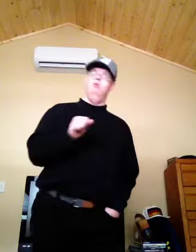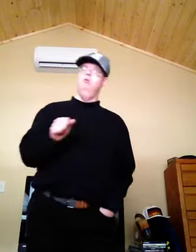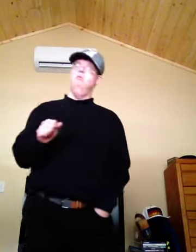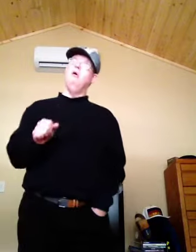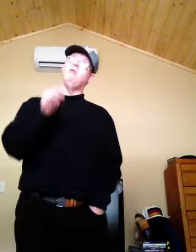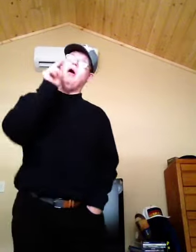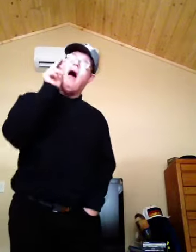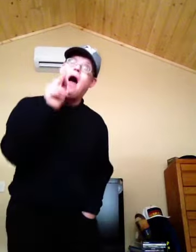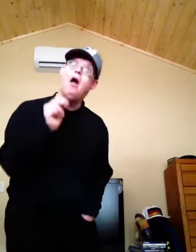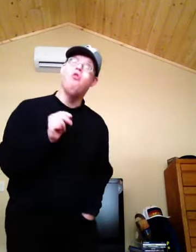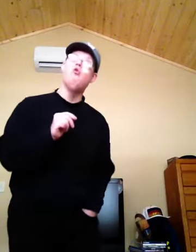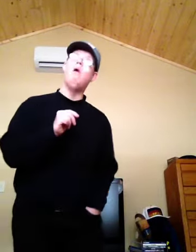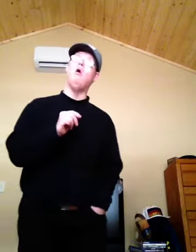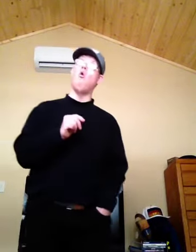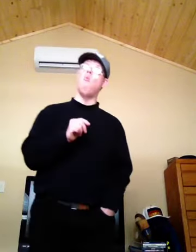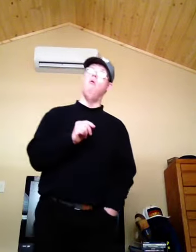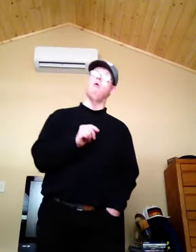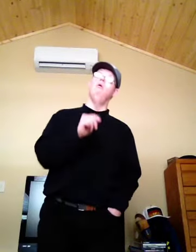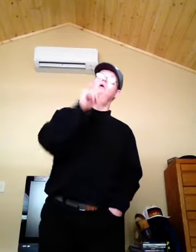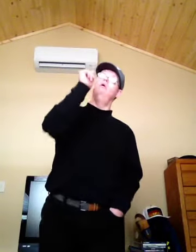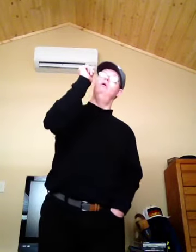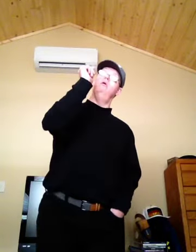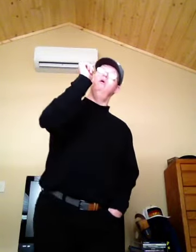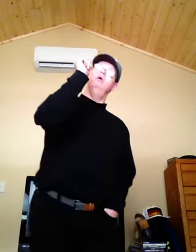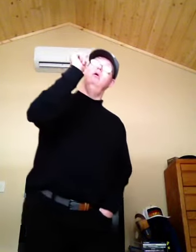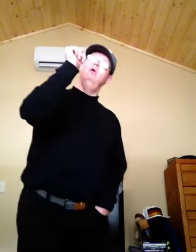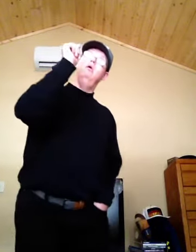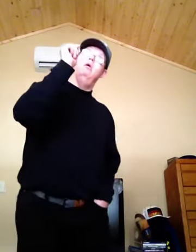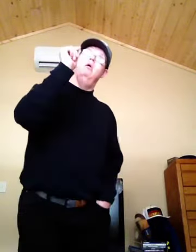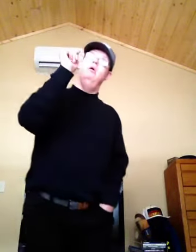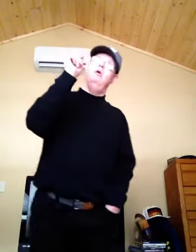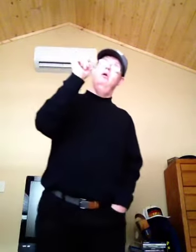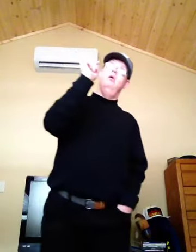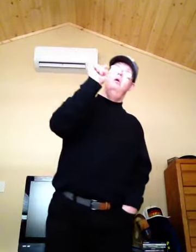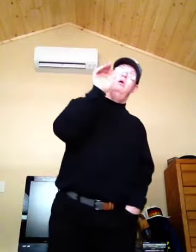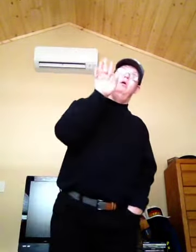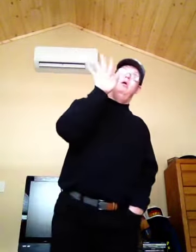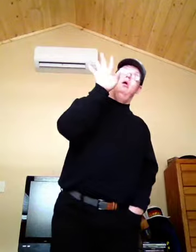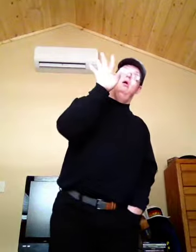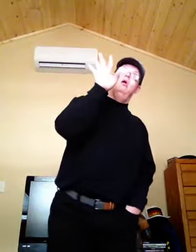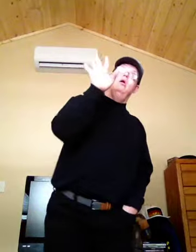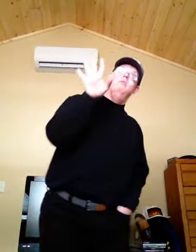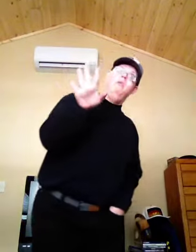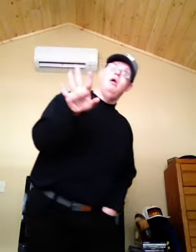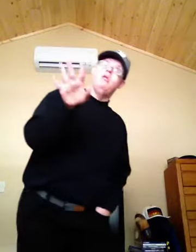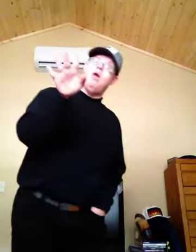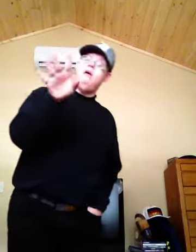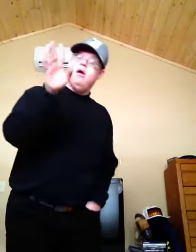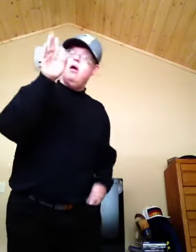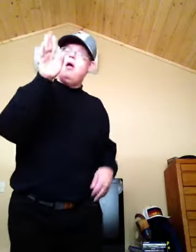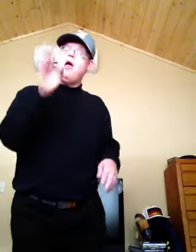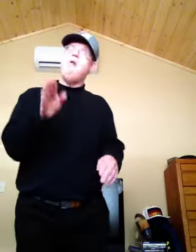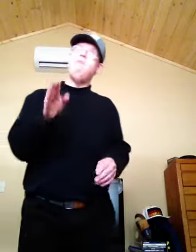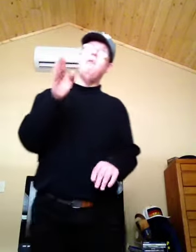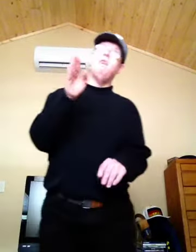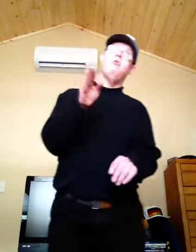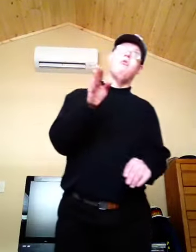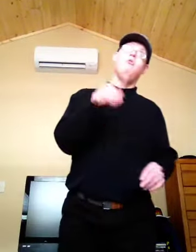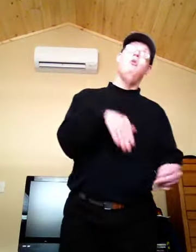because I do my homework, because every person who